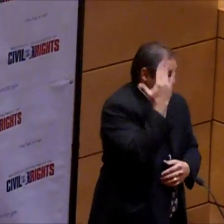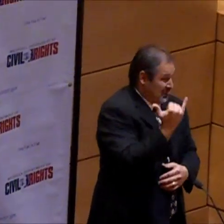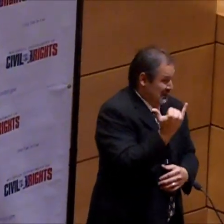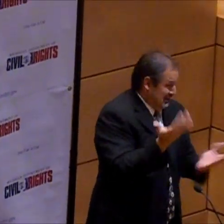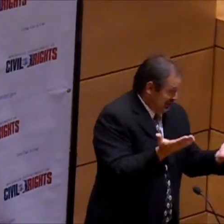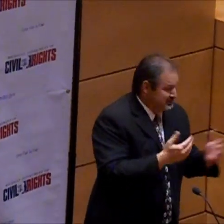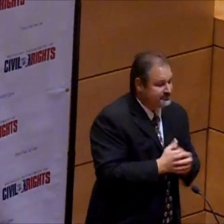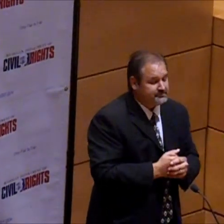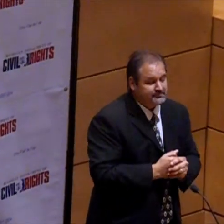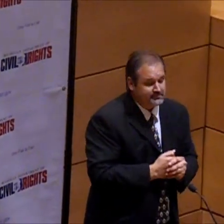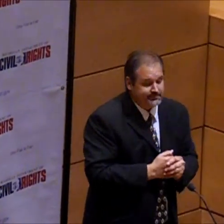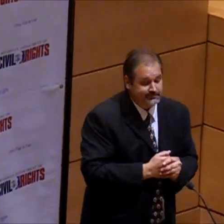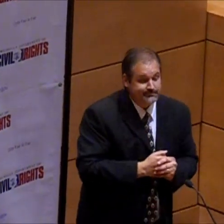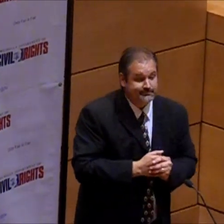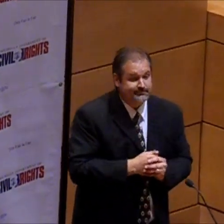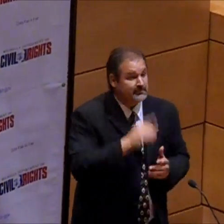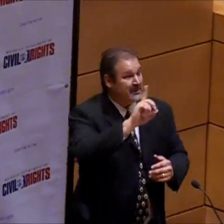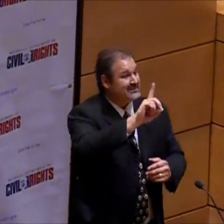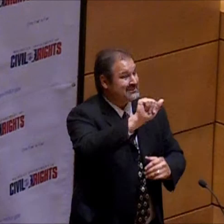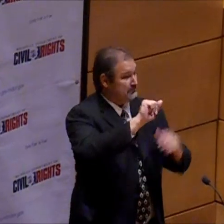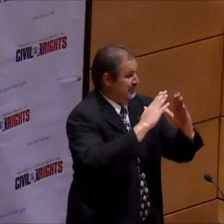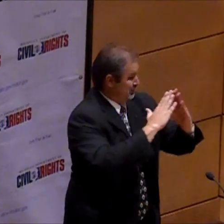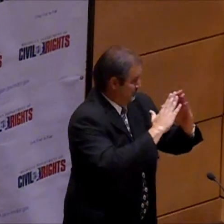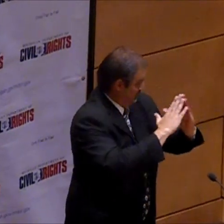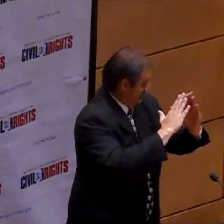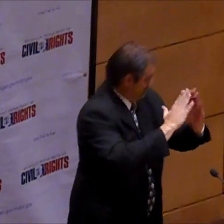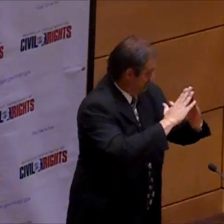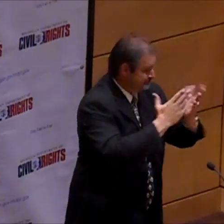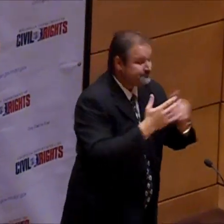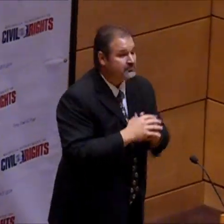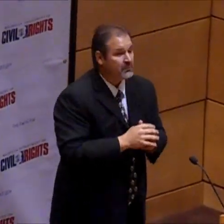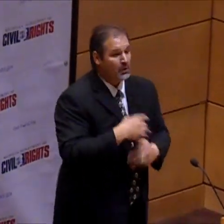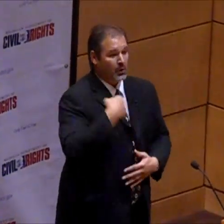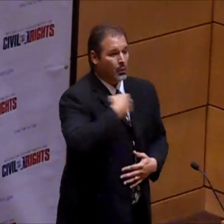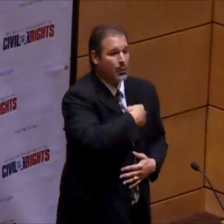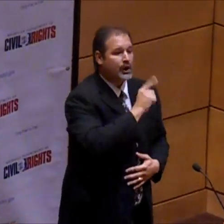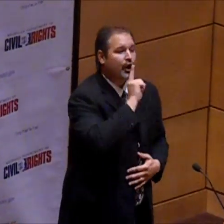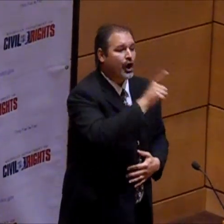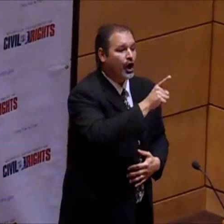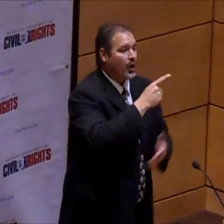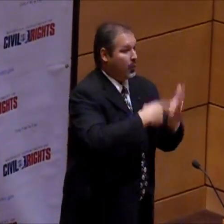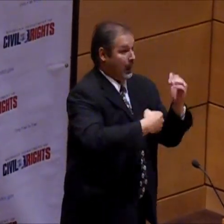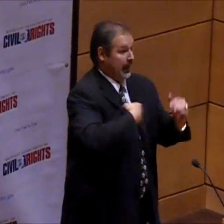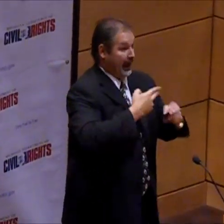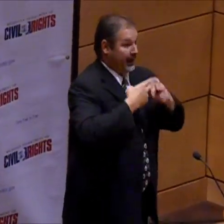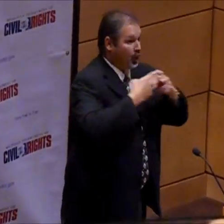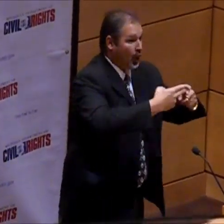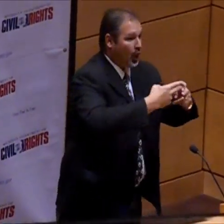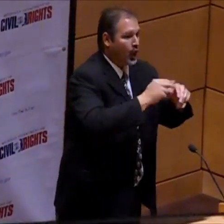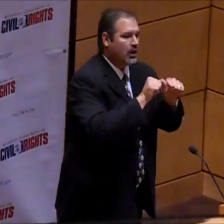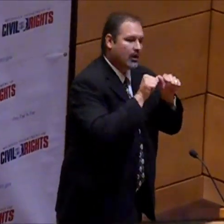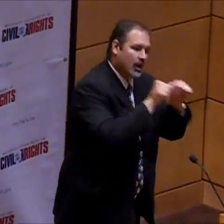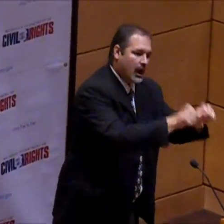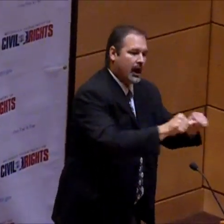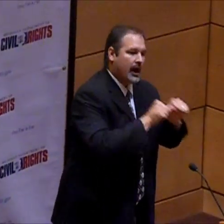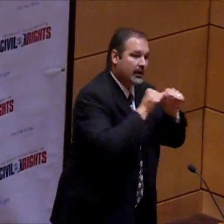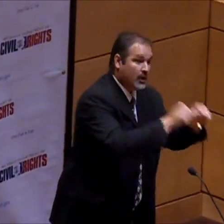I think one reason could be the disabled community and what I would call